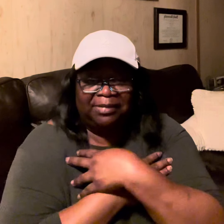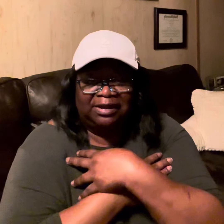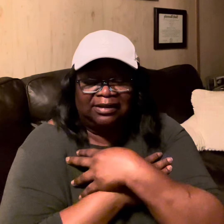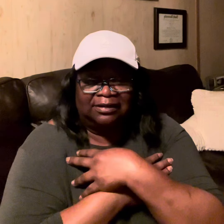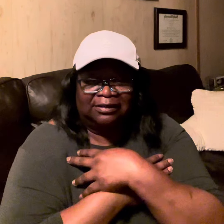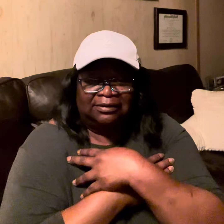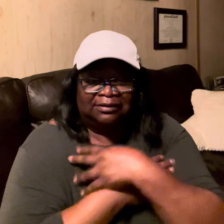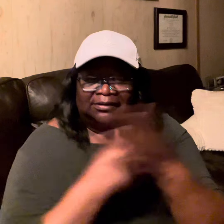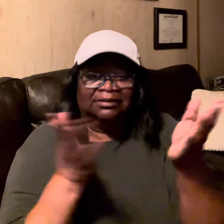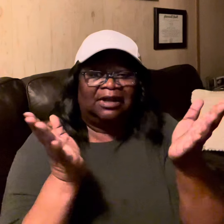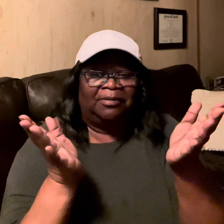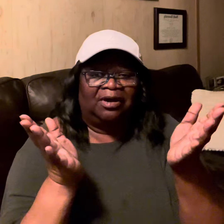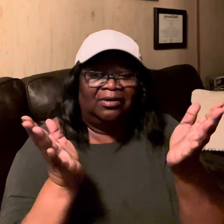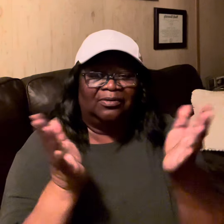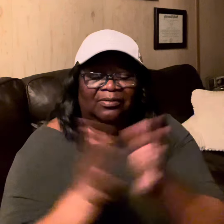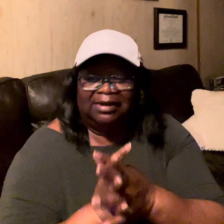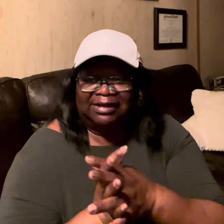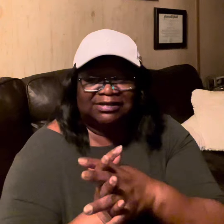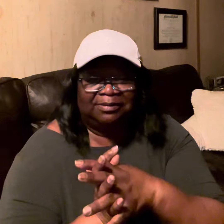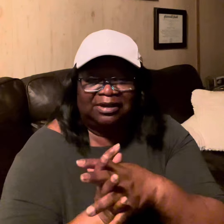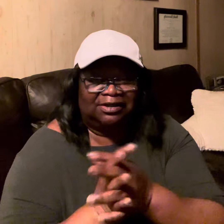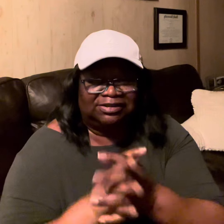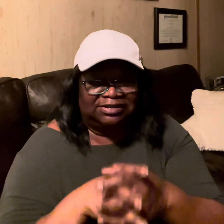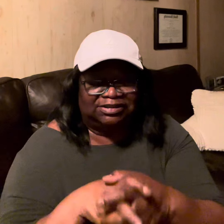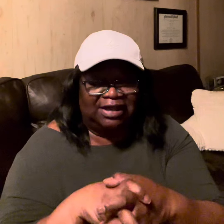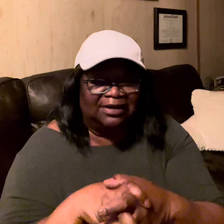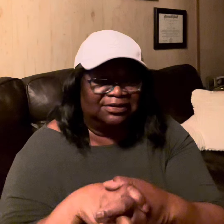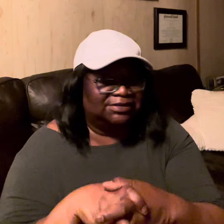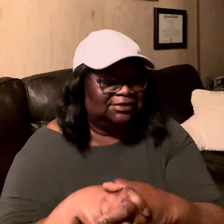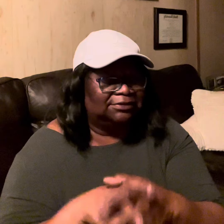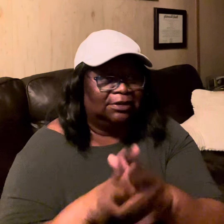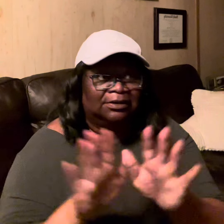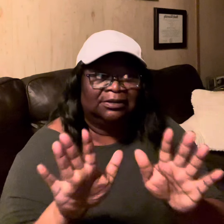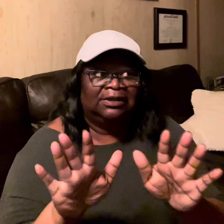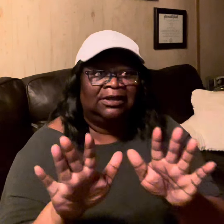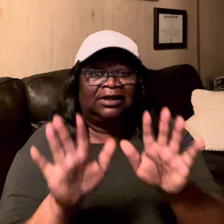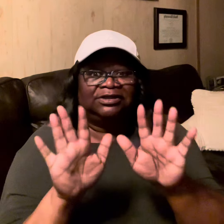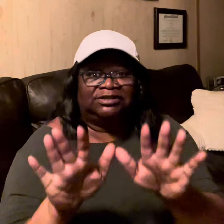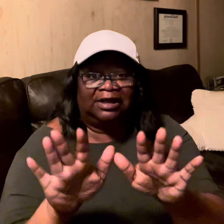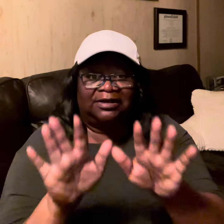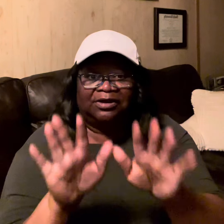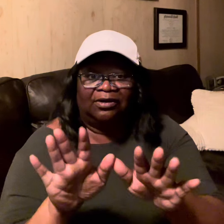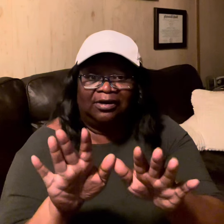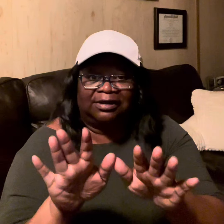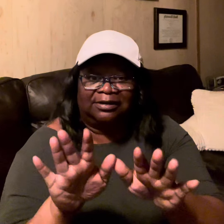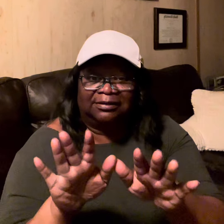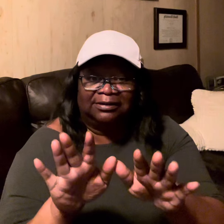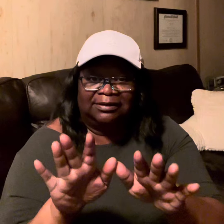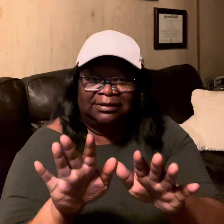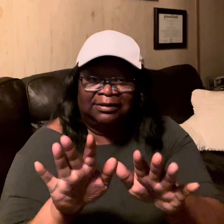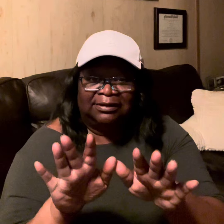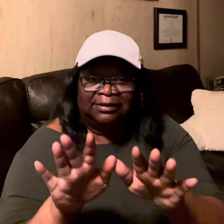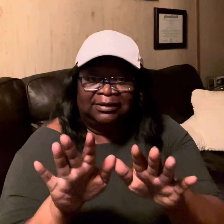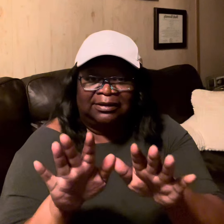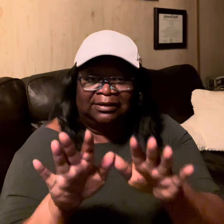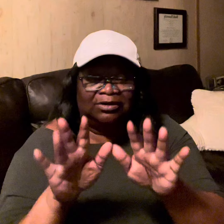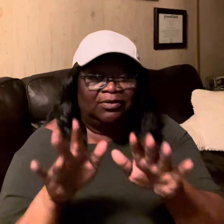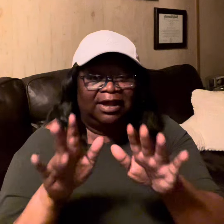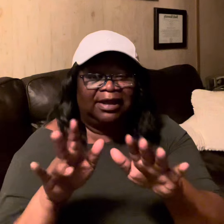me I'm all and some of y'all is just jealous jealous hearted don't hate